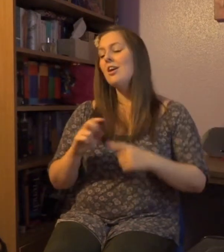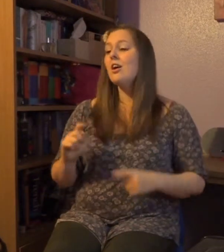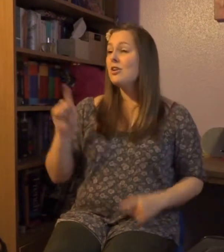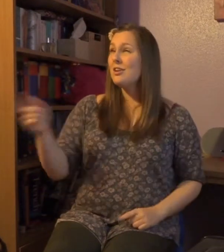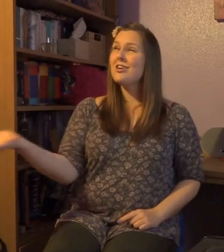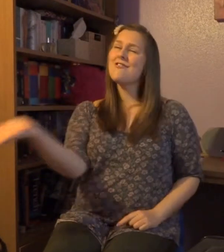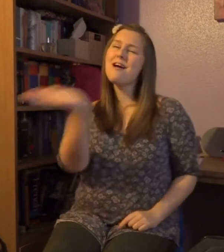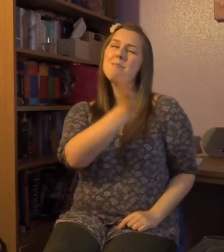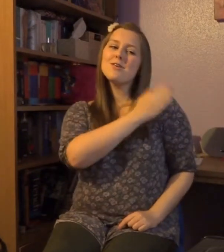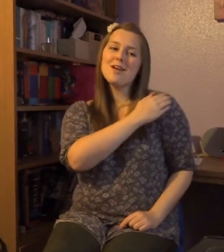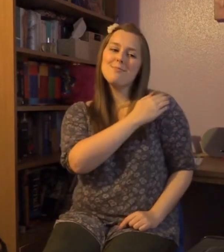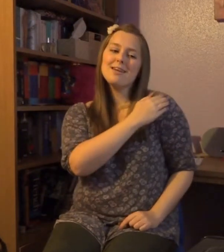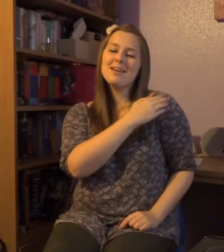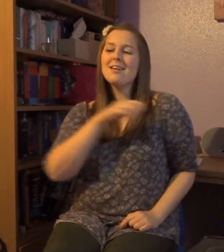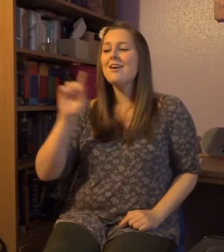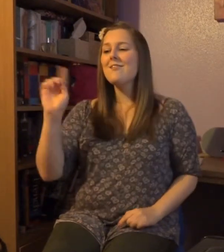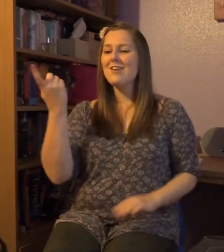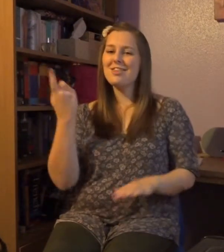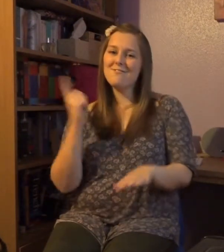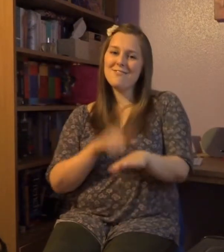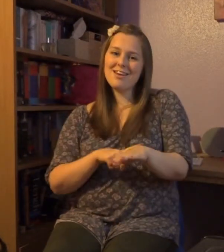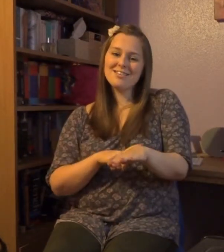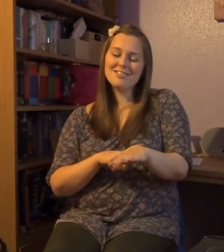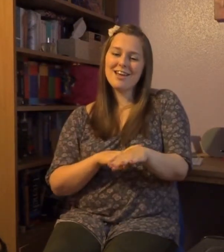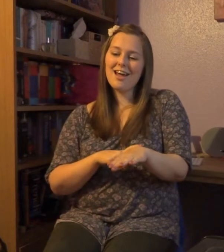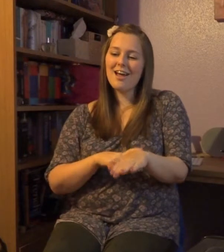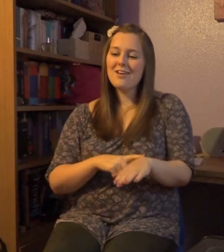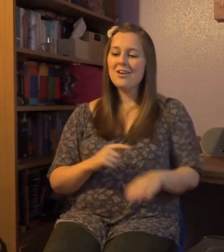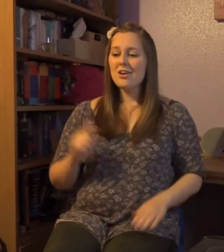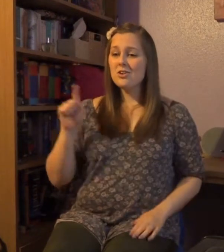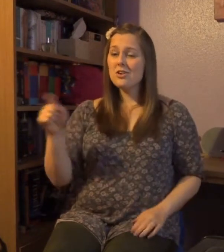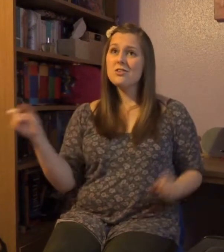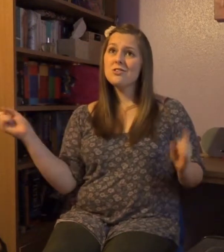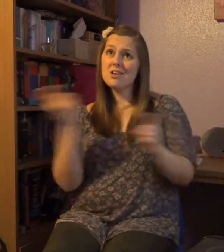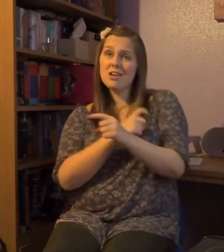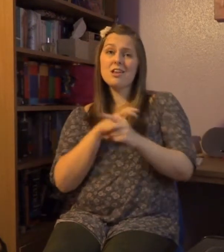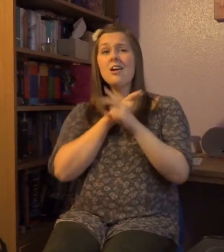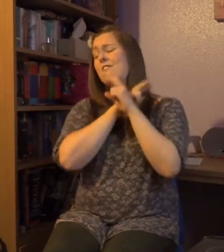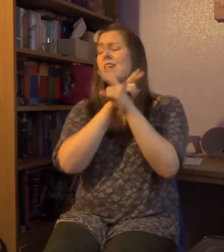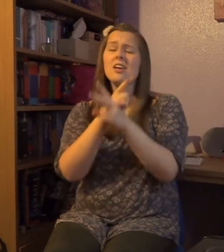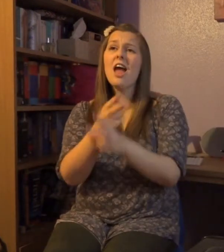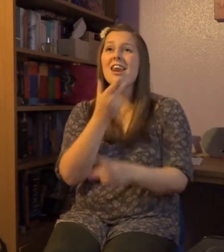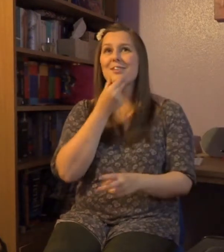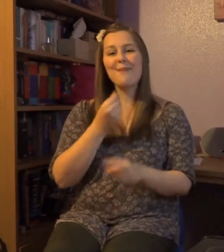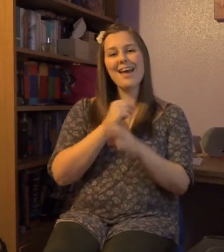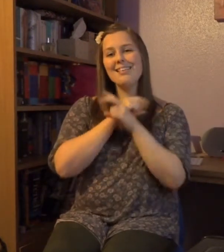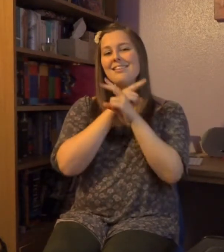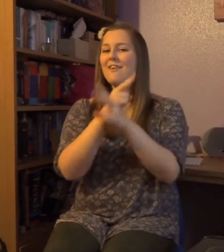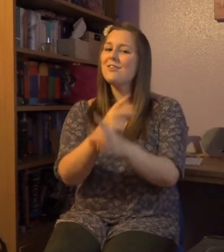You put your arm around me for the first time You made a rebel of a careless man's careful